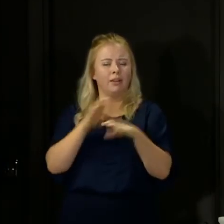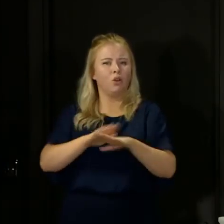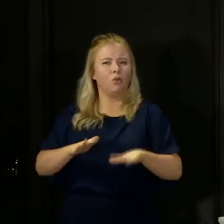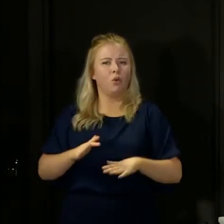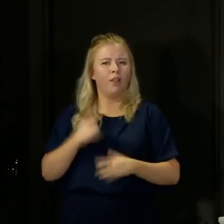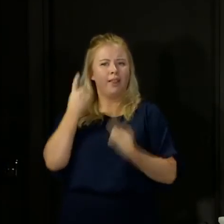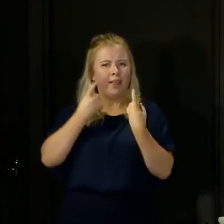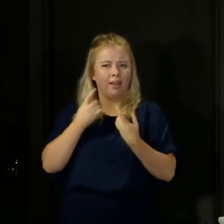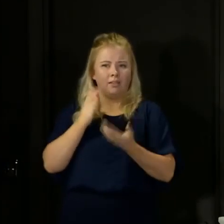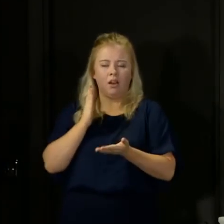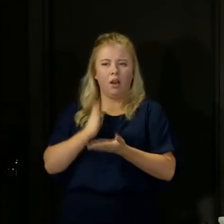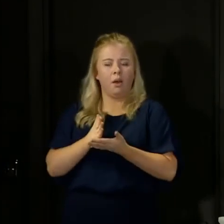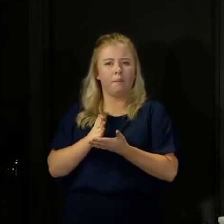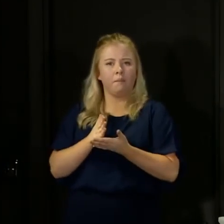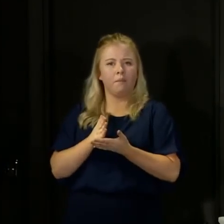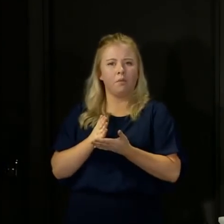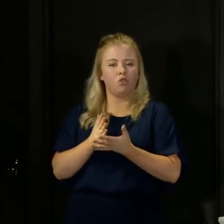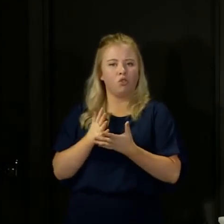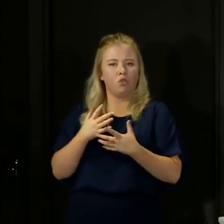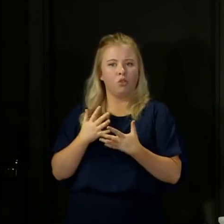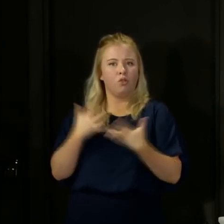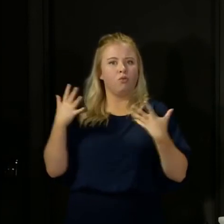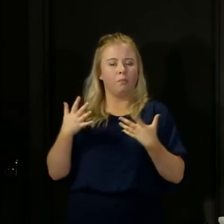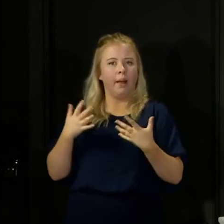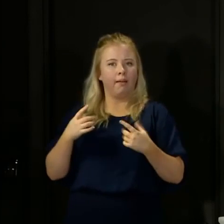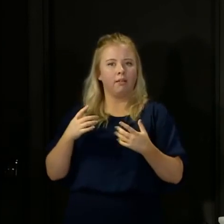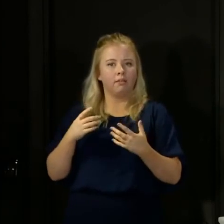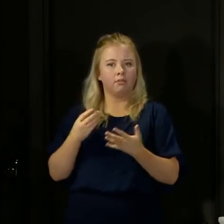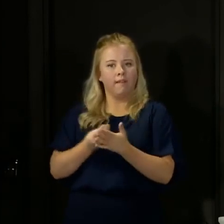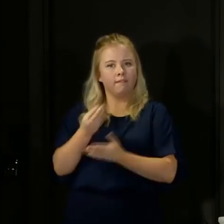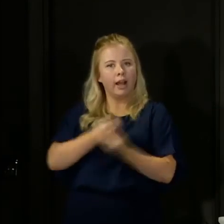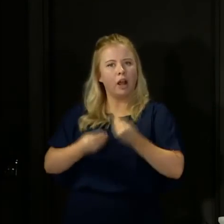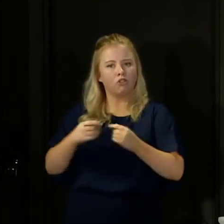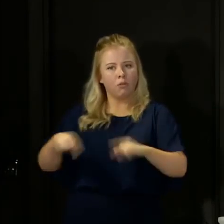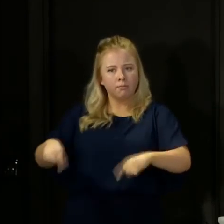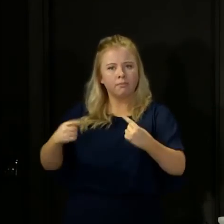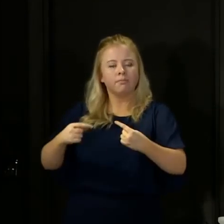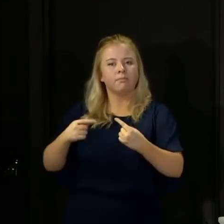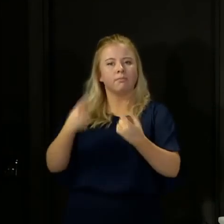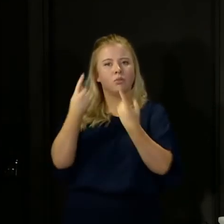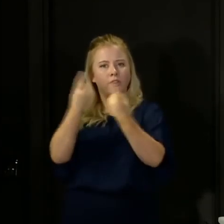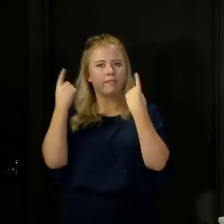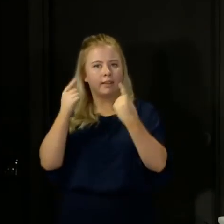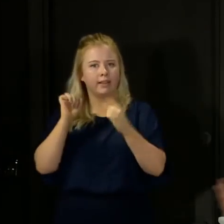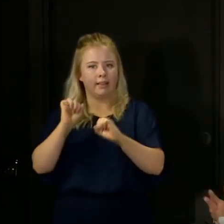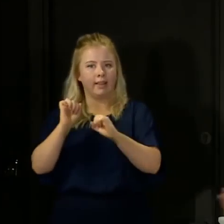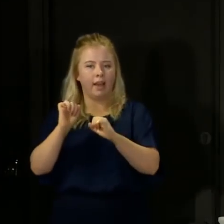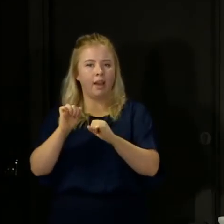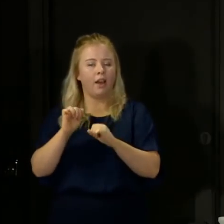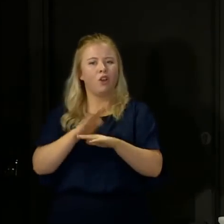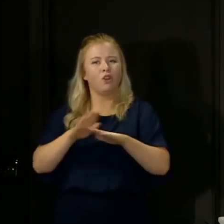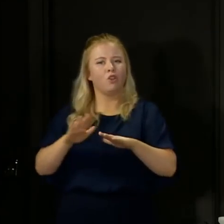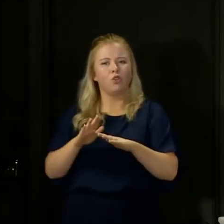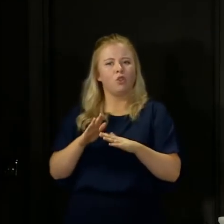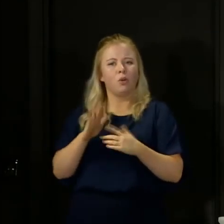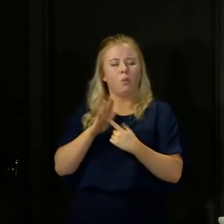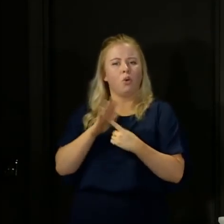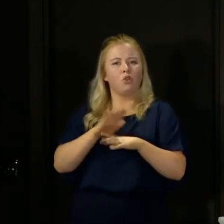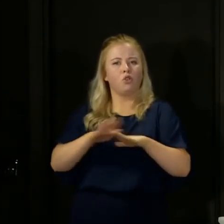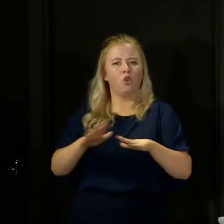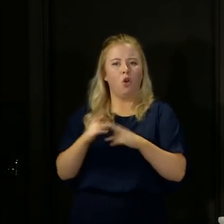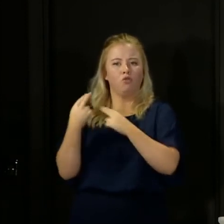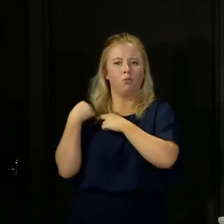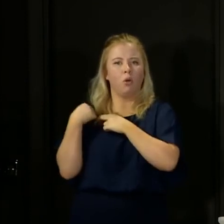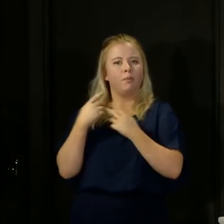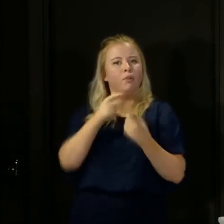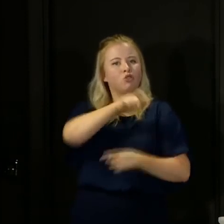genuine and very real financial challenges that universities face onto the shoulders of students or graduates is the way to do it.